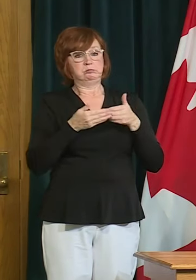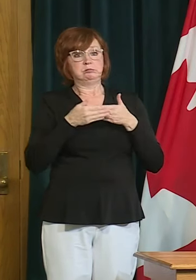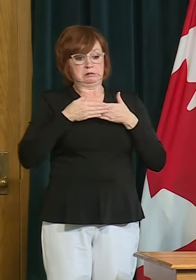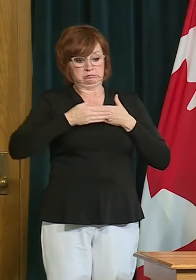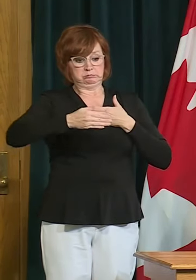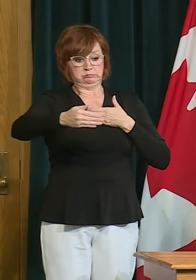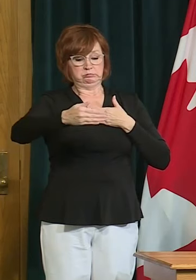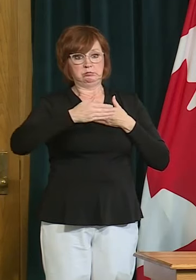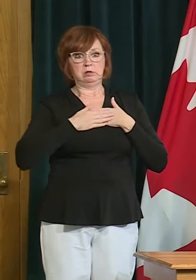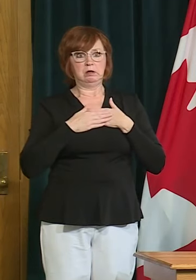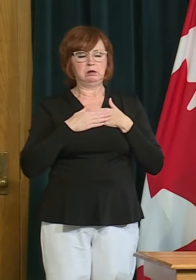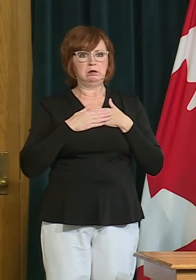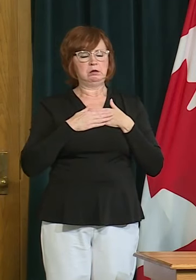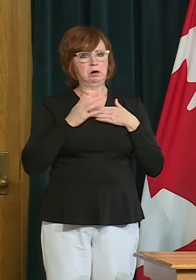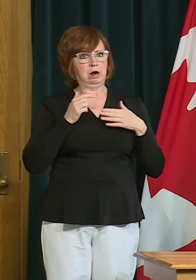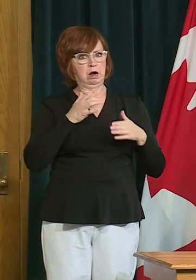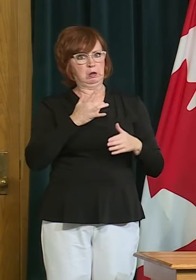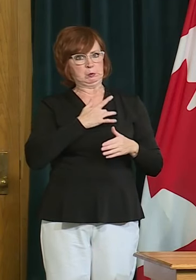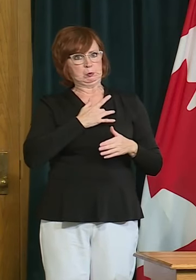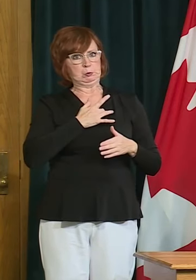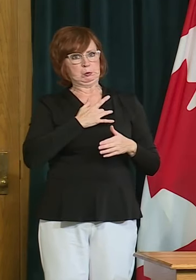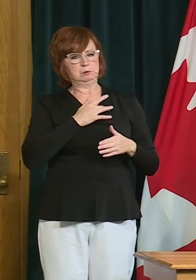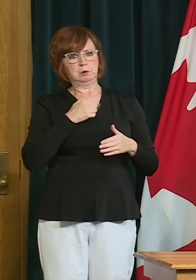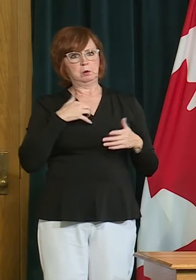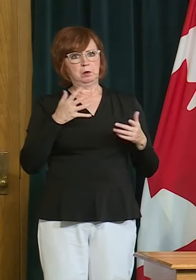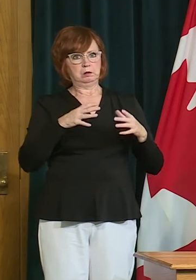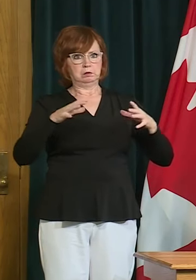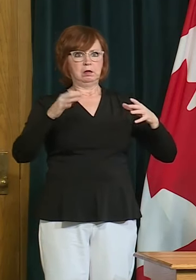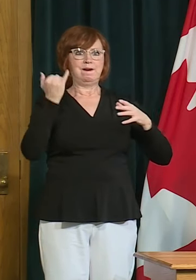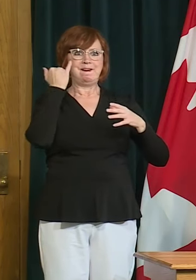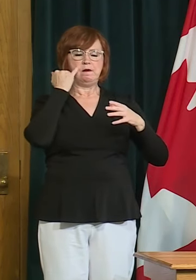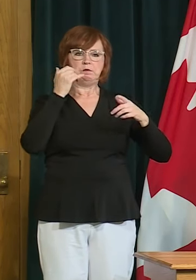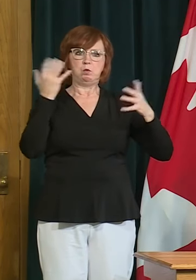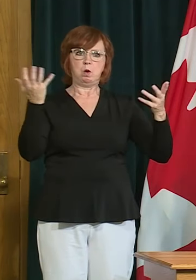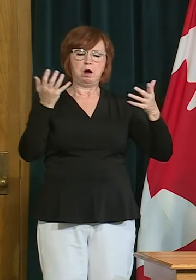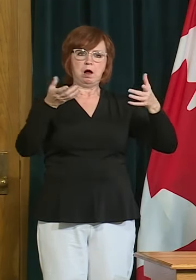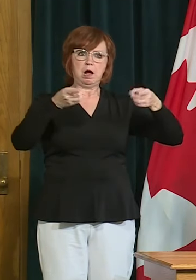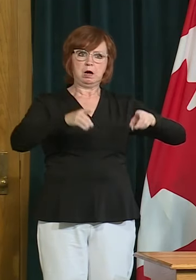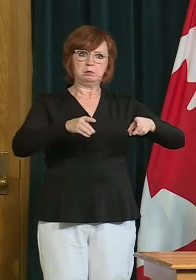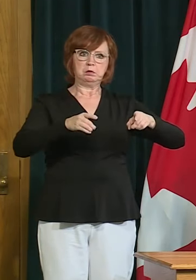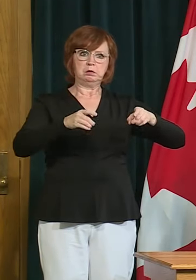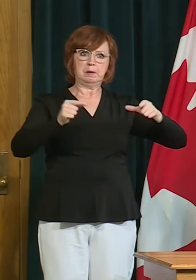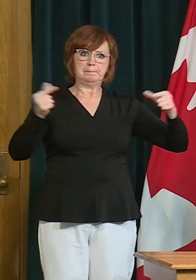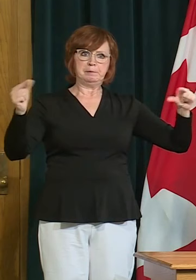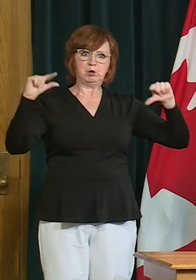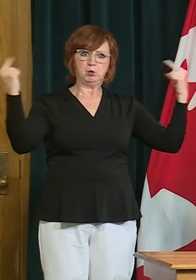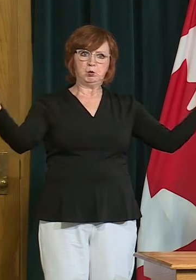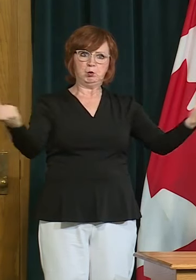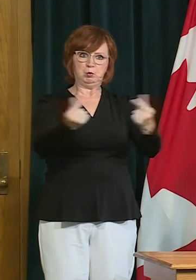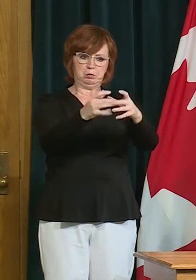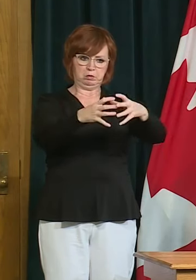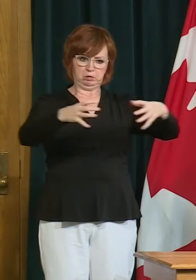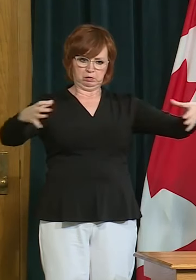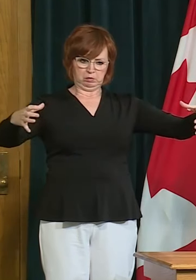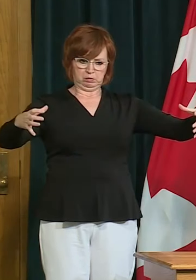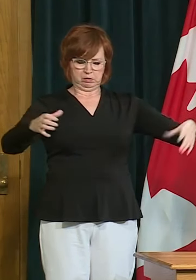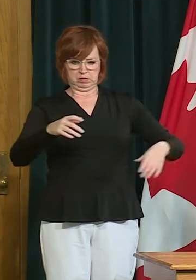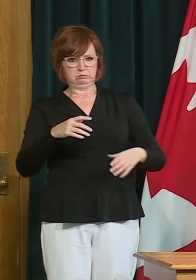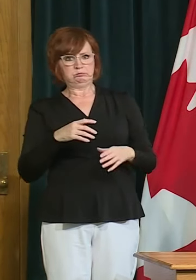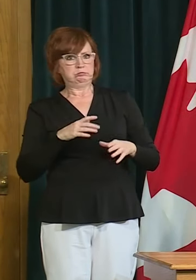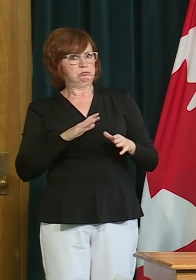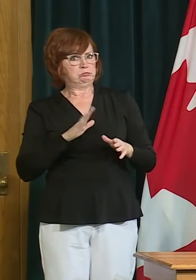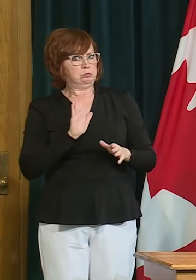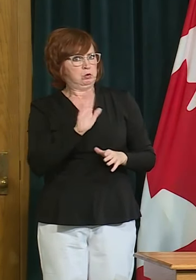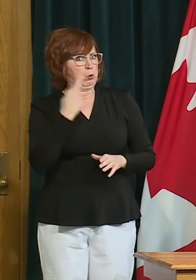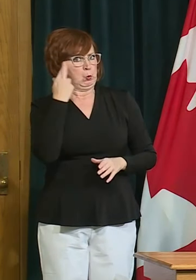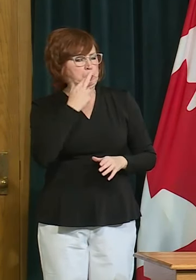regardless of the cause um from a health care perspective this this virus and how it spreads uh does